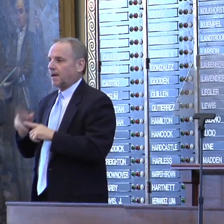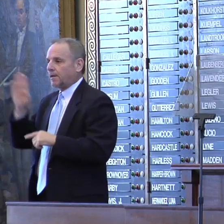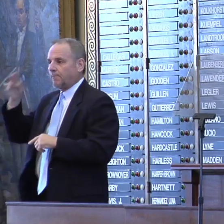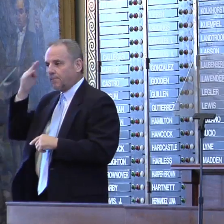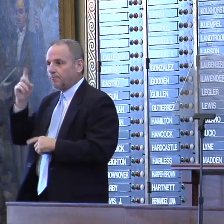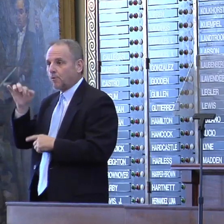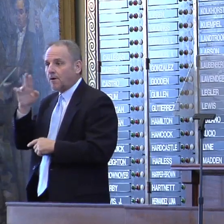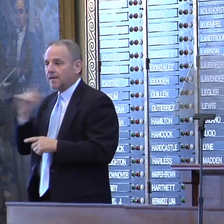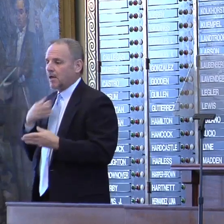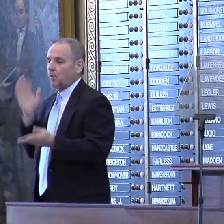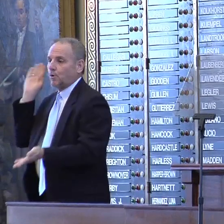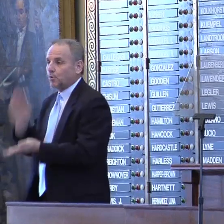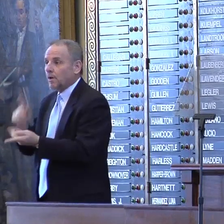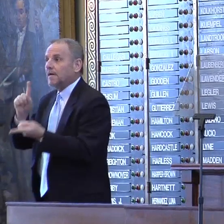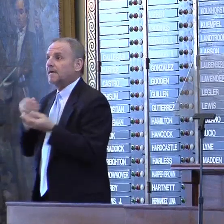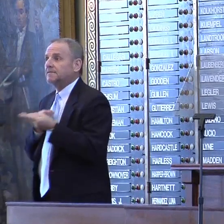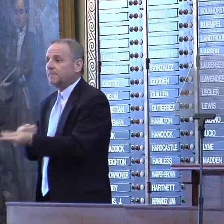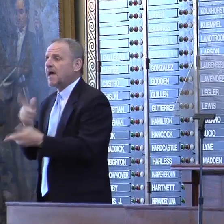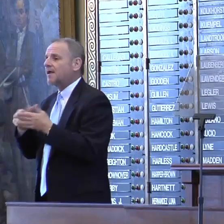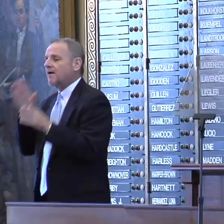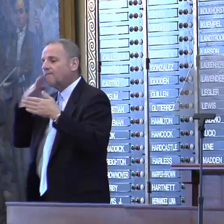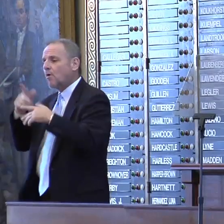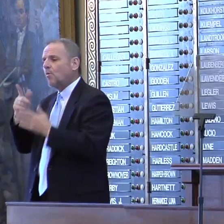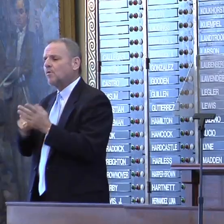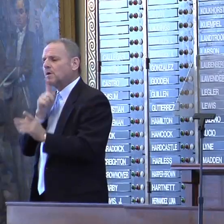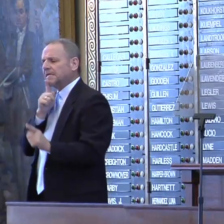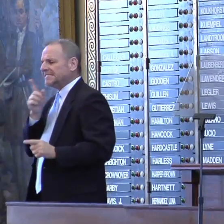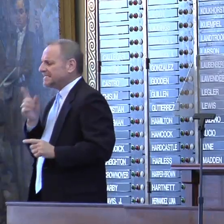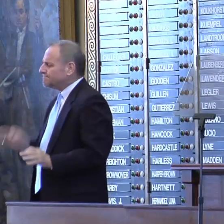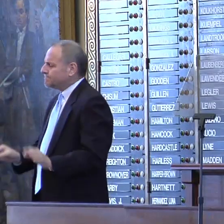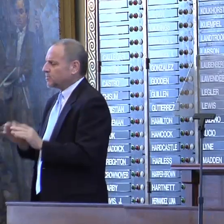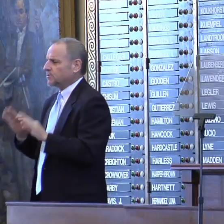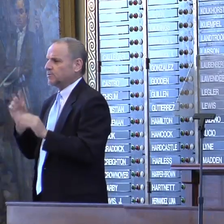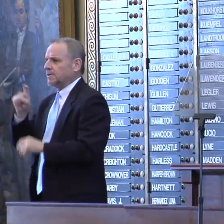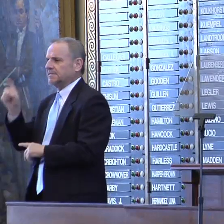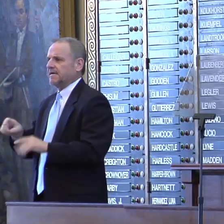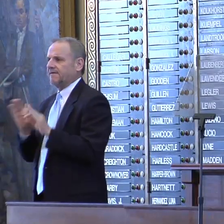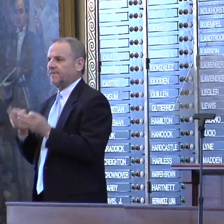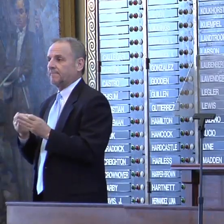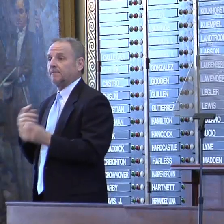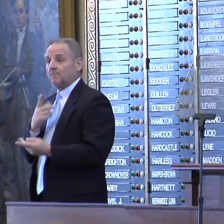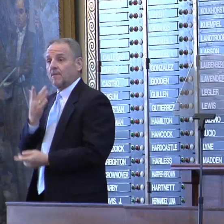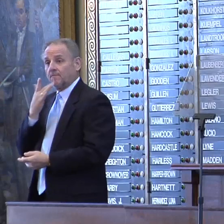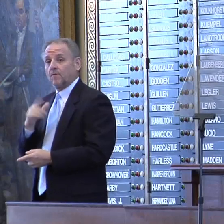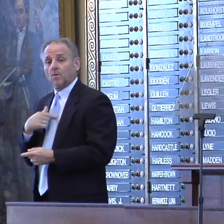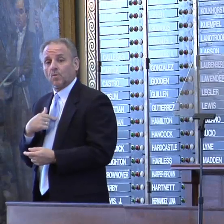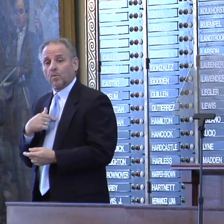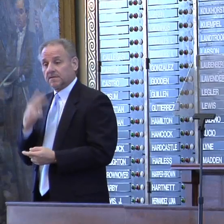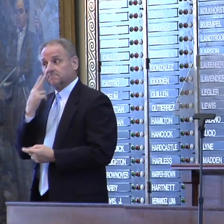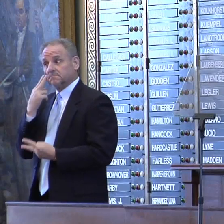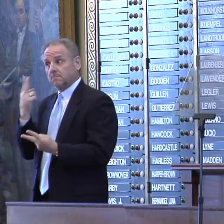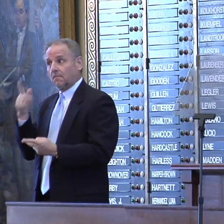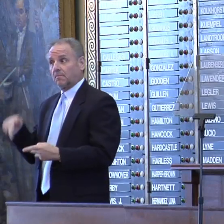reducing spending and focusing on what really matters to Texas families. Unfortunately, we saw this challenge